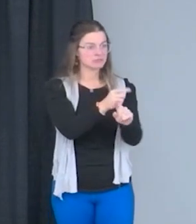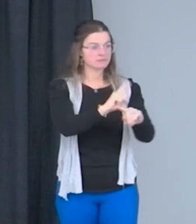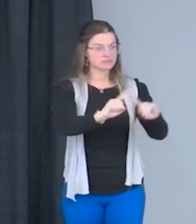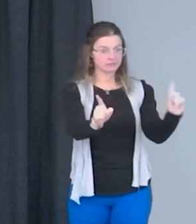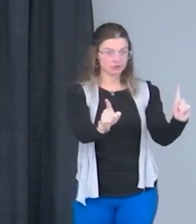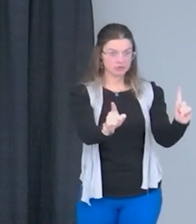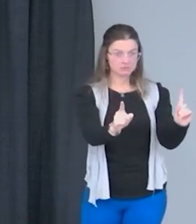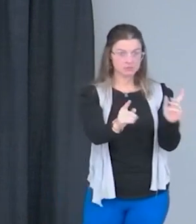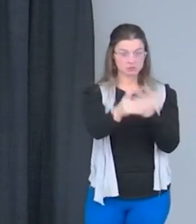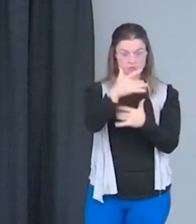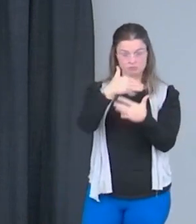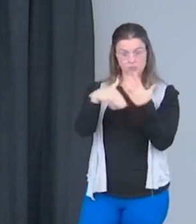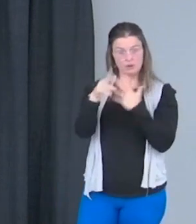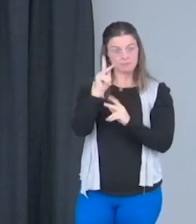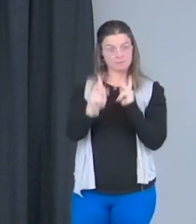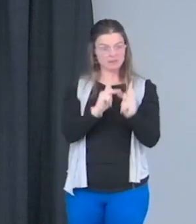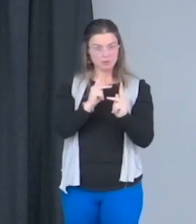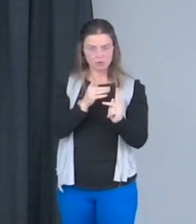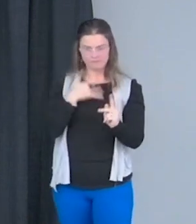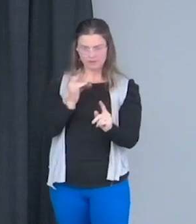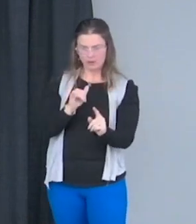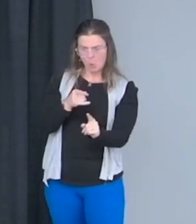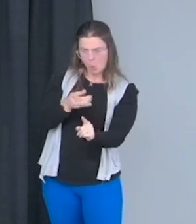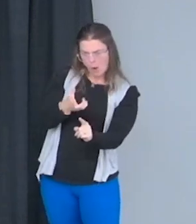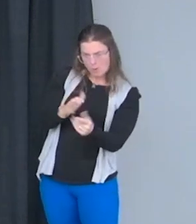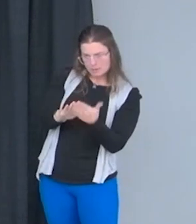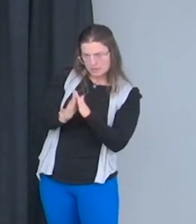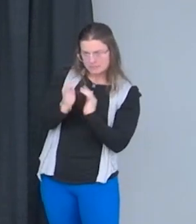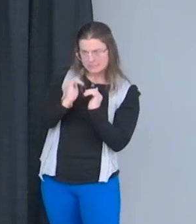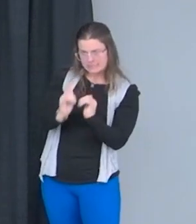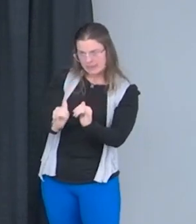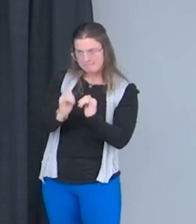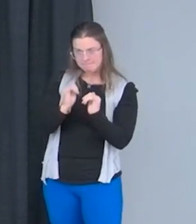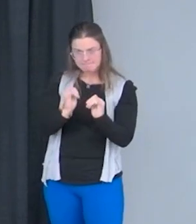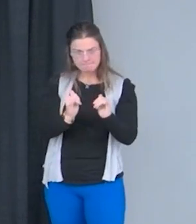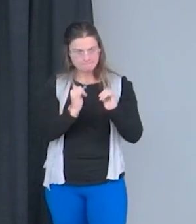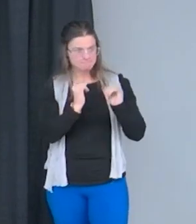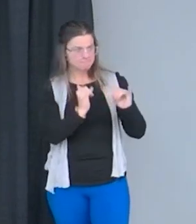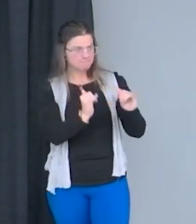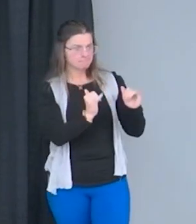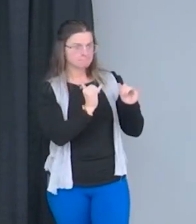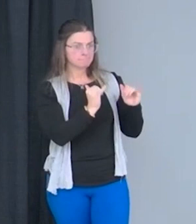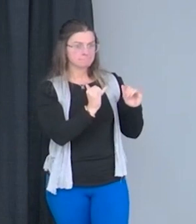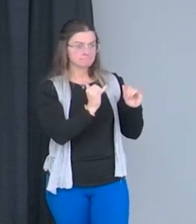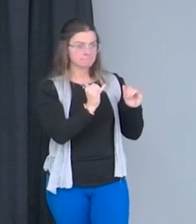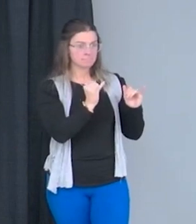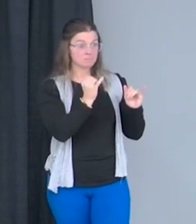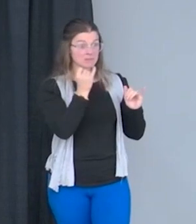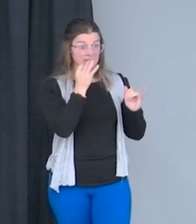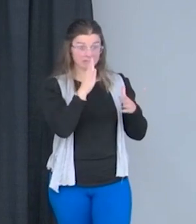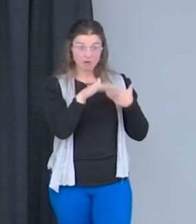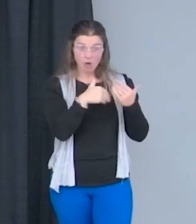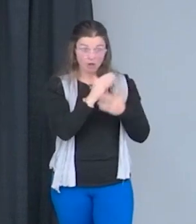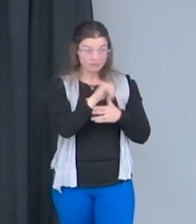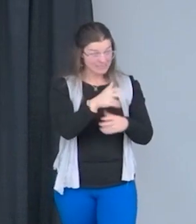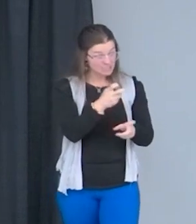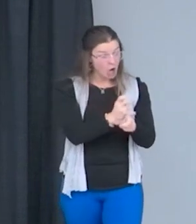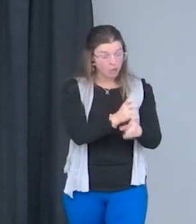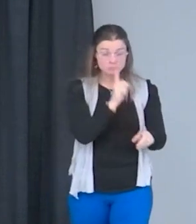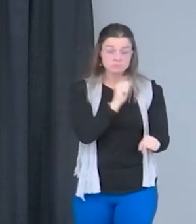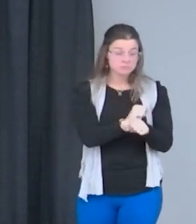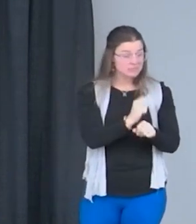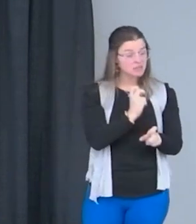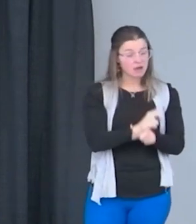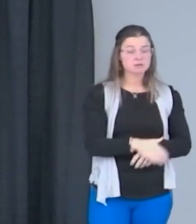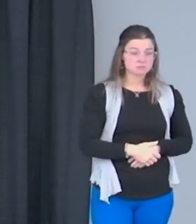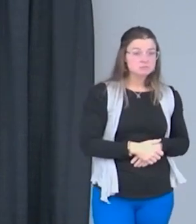people that you actually want to identify as. And if any, if all of that is hard, because it is, I'm sure,